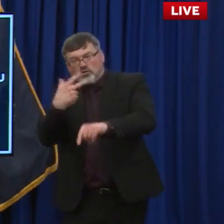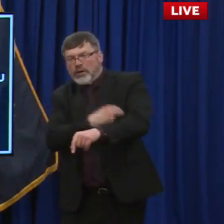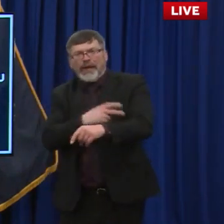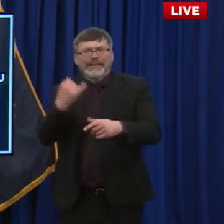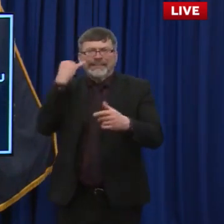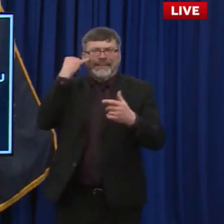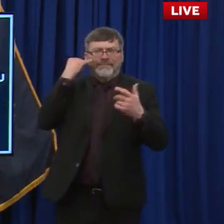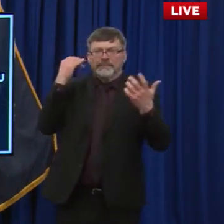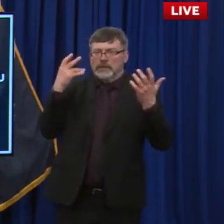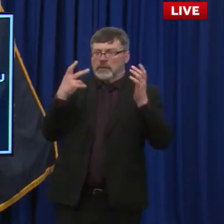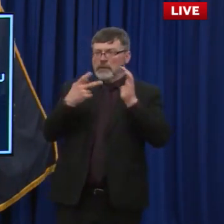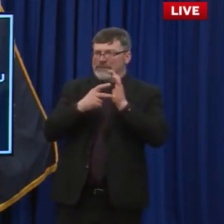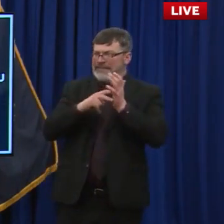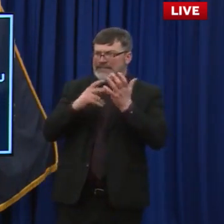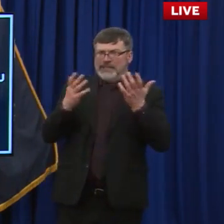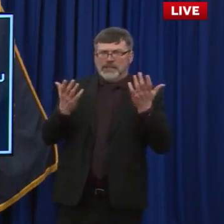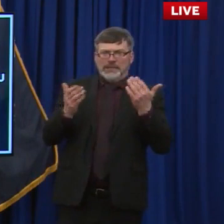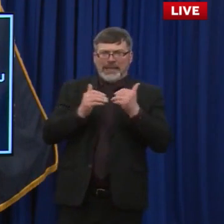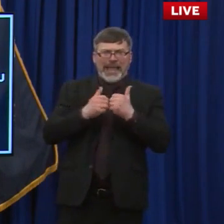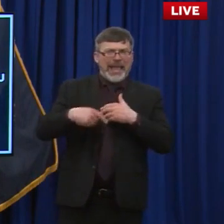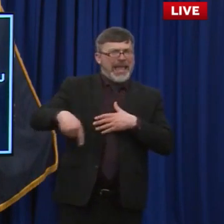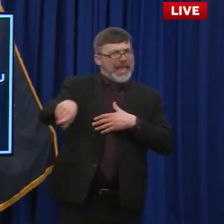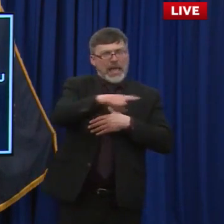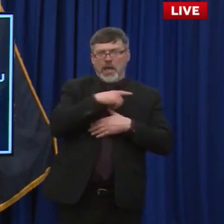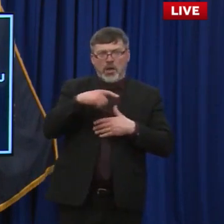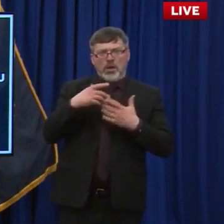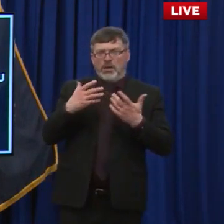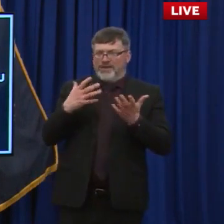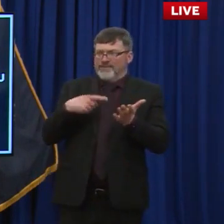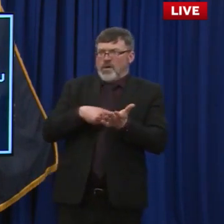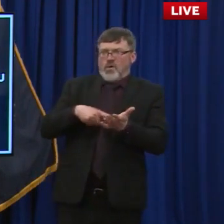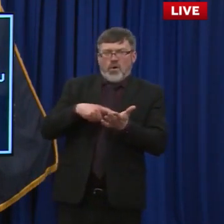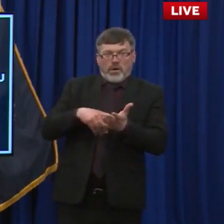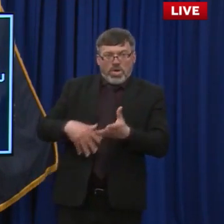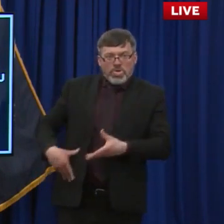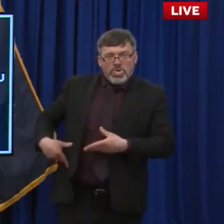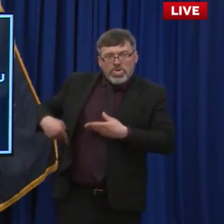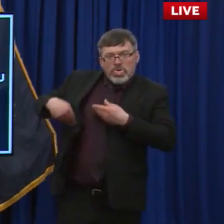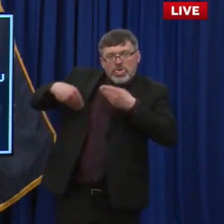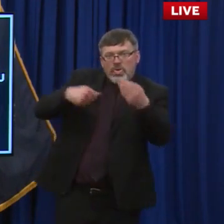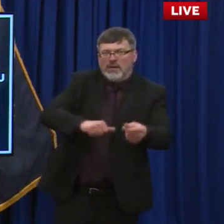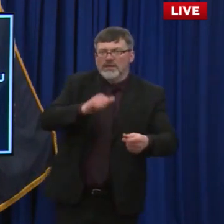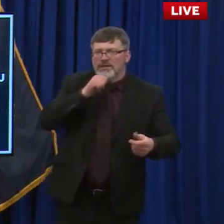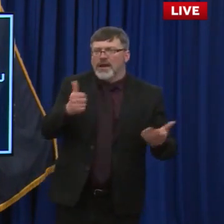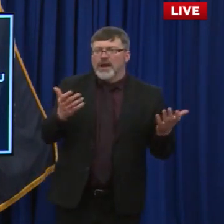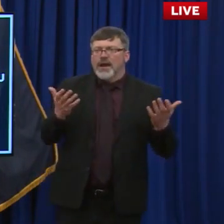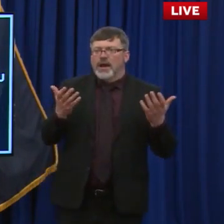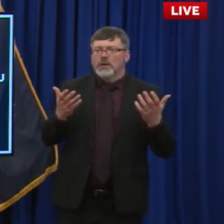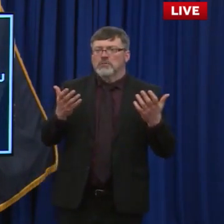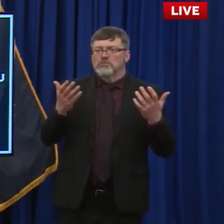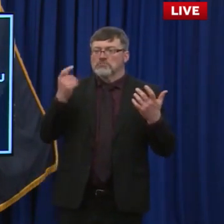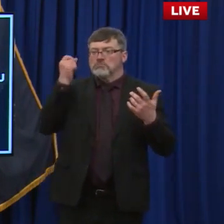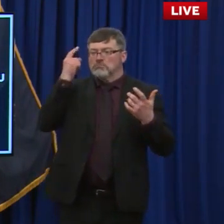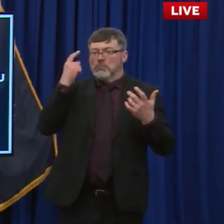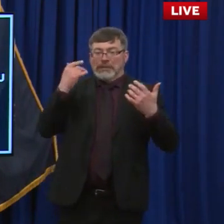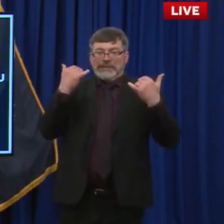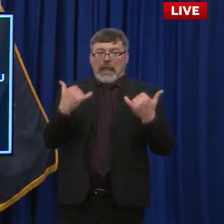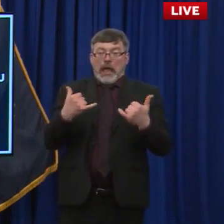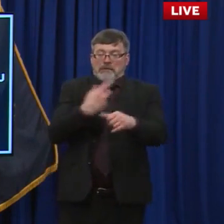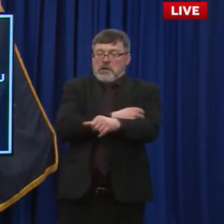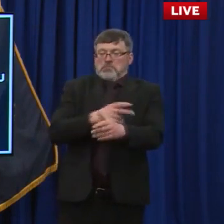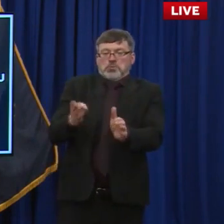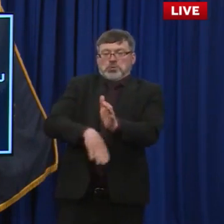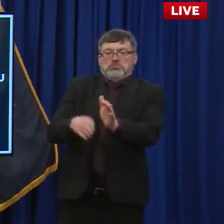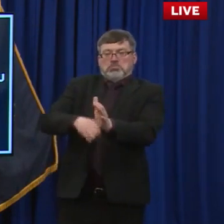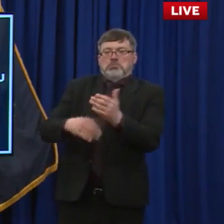to protect citizens, uh, right now, I, I guess the vaccines are not costing people a pile of money, but it sounds like there's a